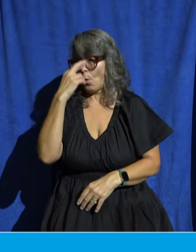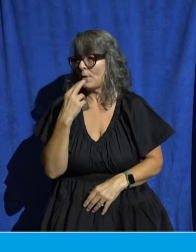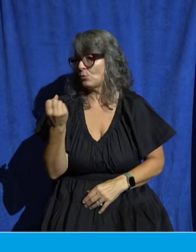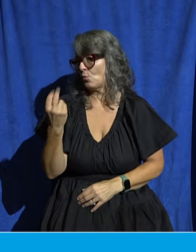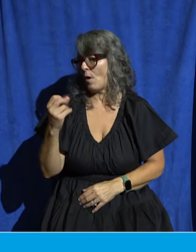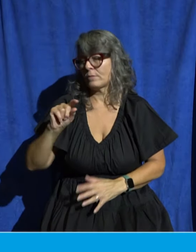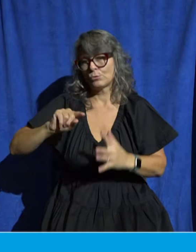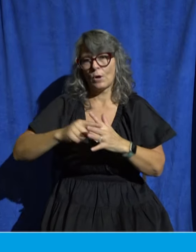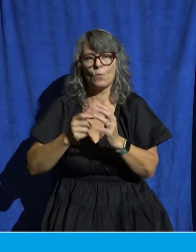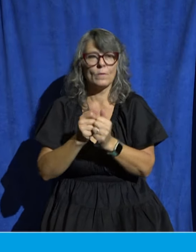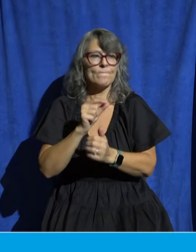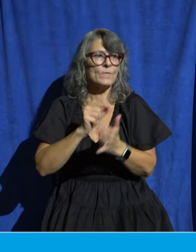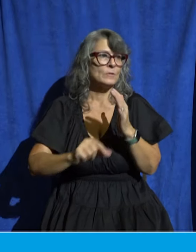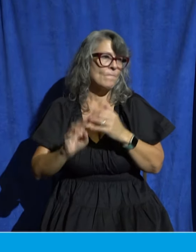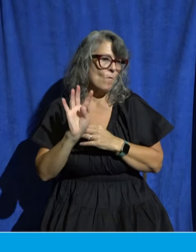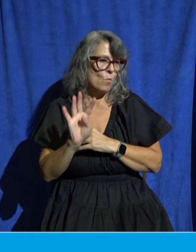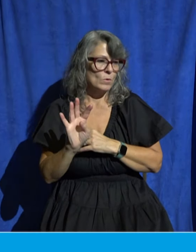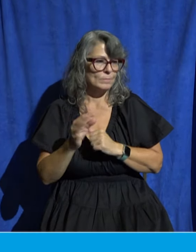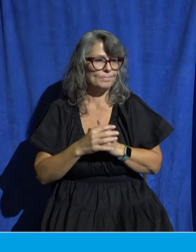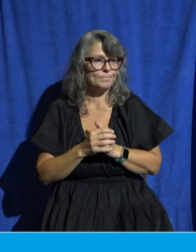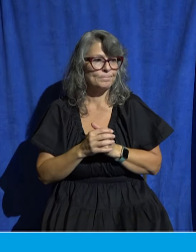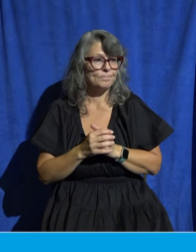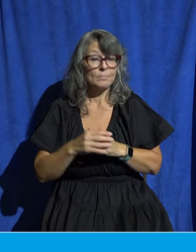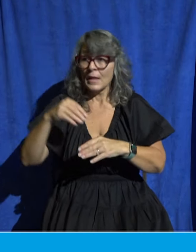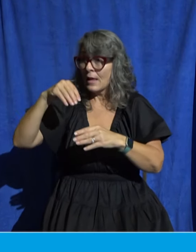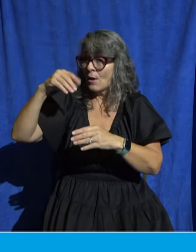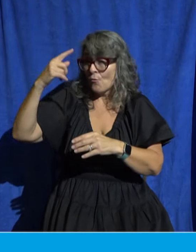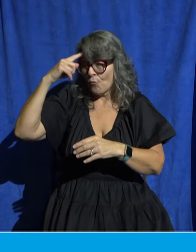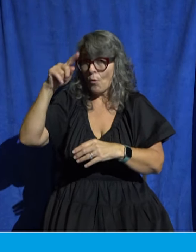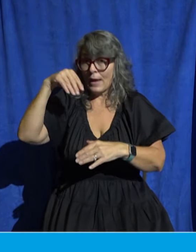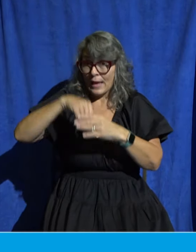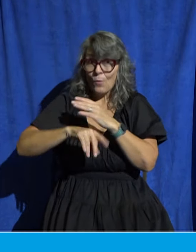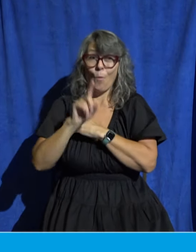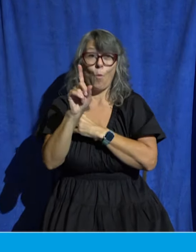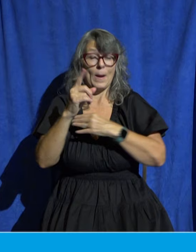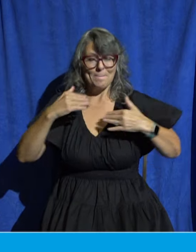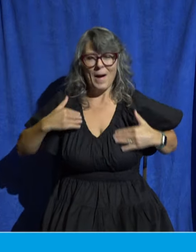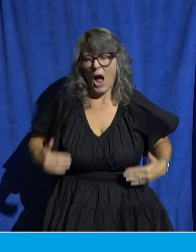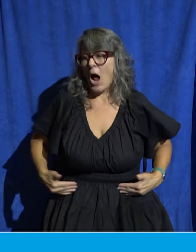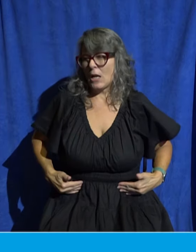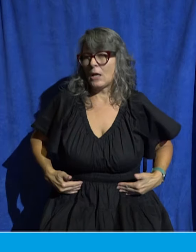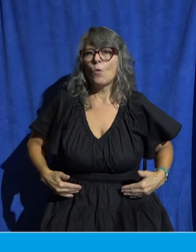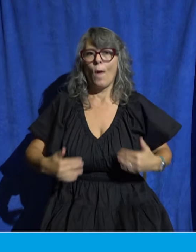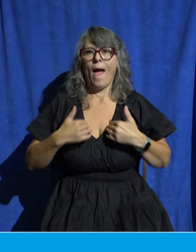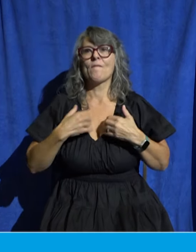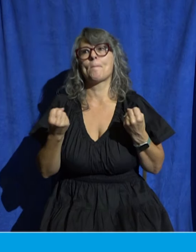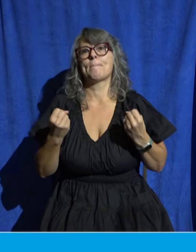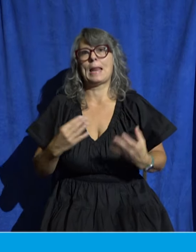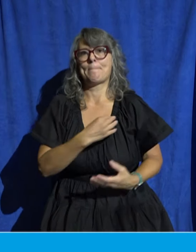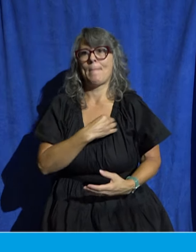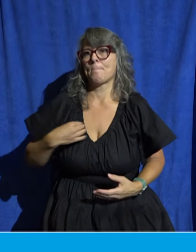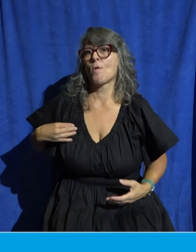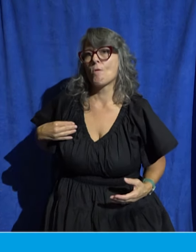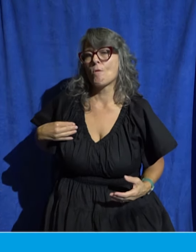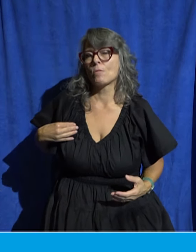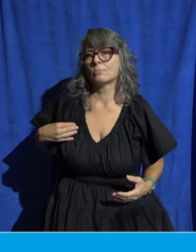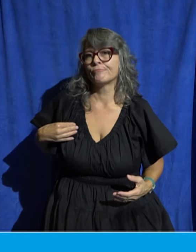verse 4, he says, for as in one body we have many members. And the members do not have all the same function.